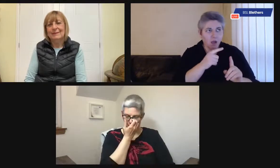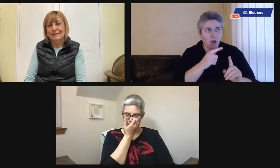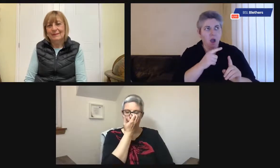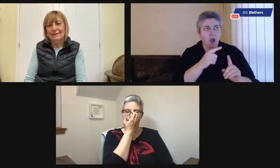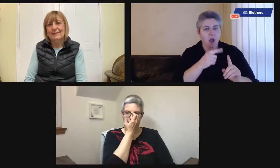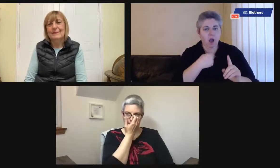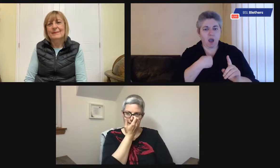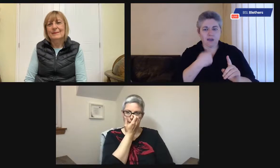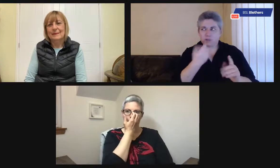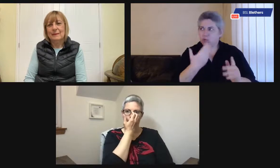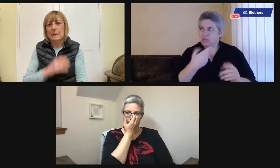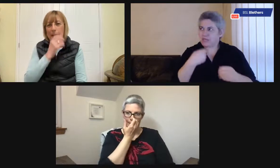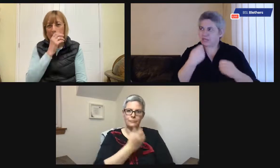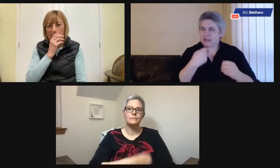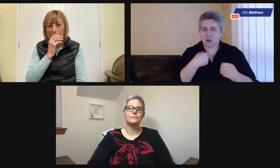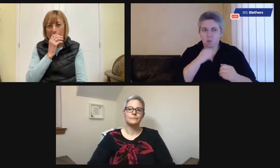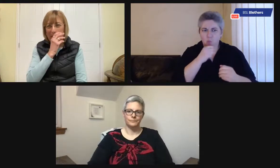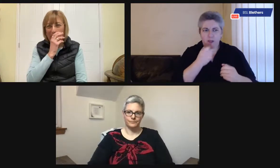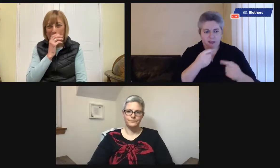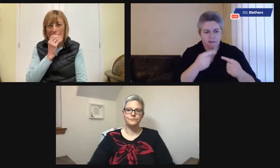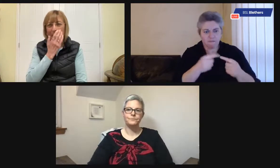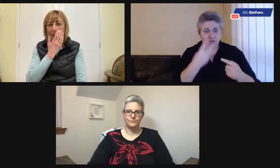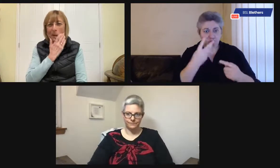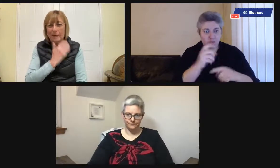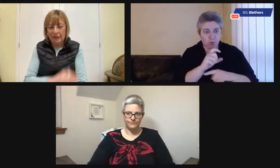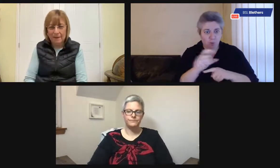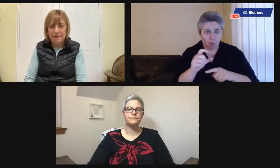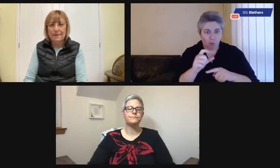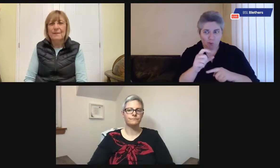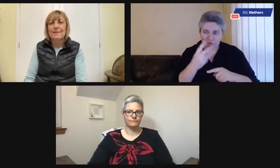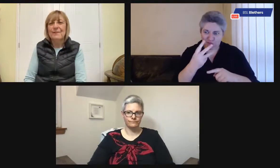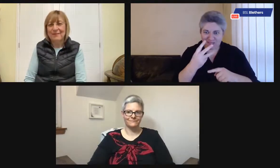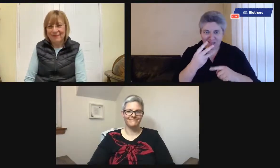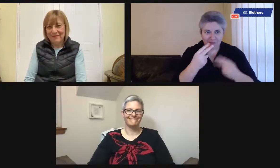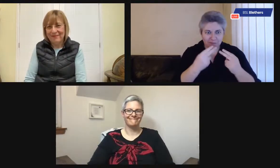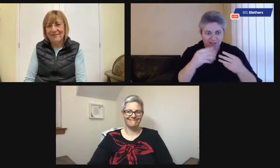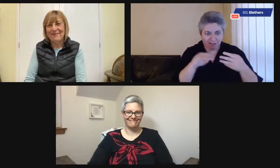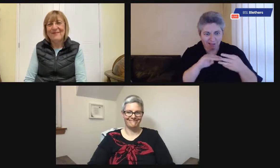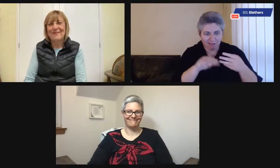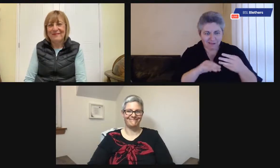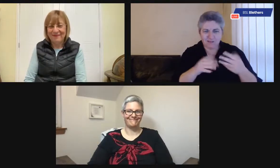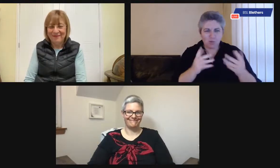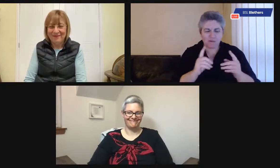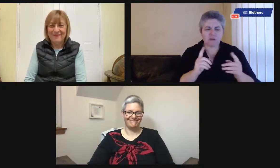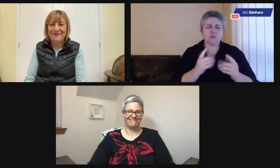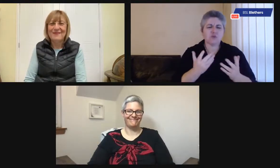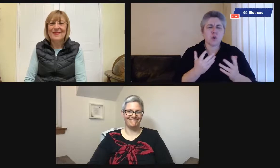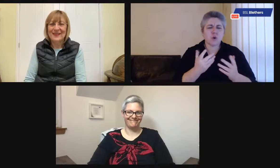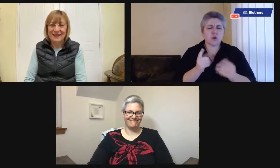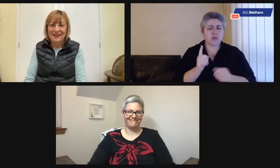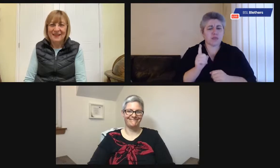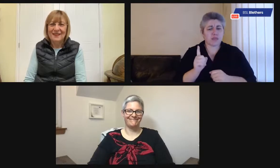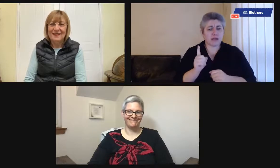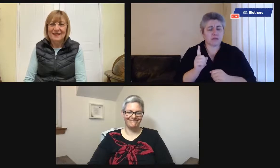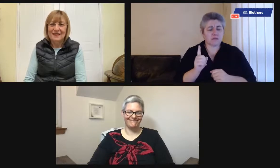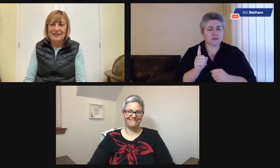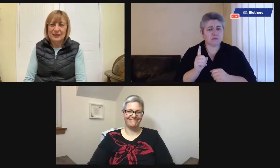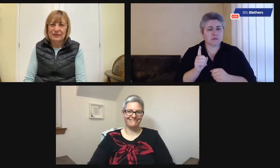board there is really helpful and hopefully that will help them think, okay, I could have three courses or I could have three meals or whatever.